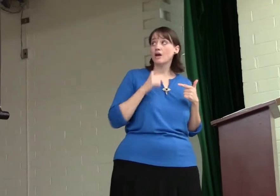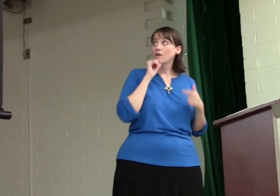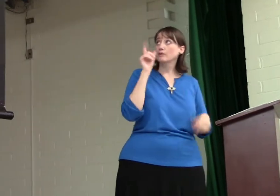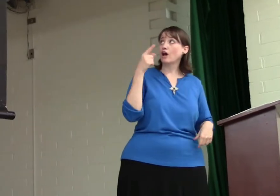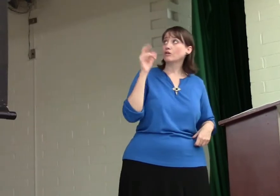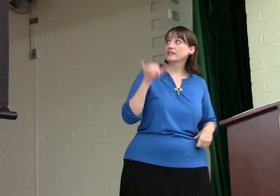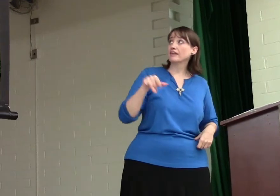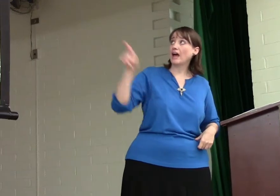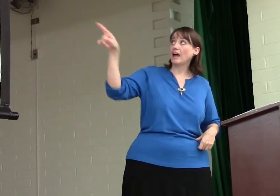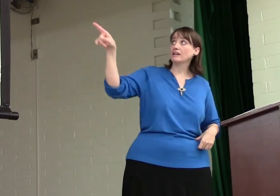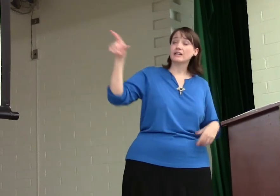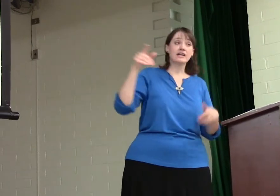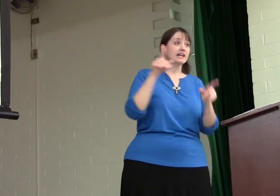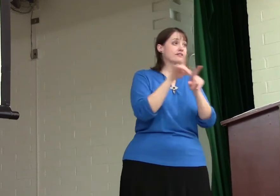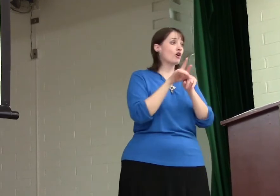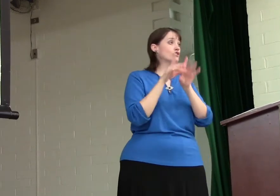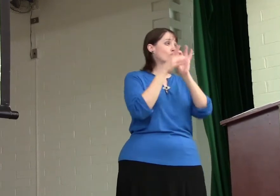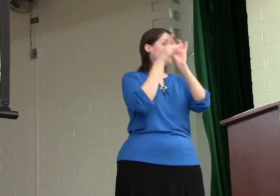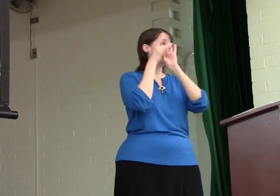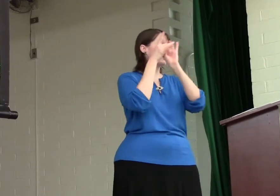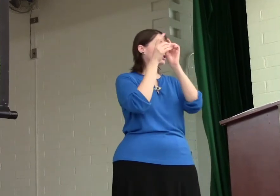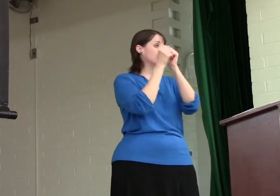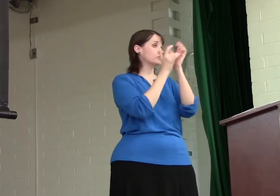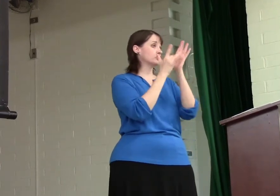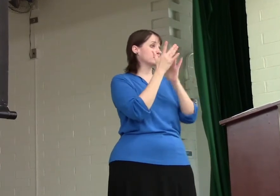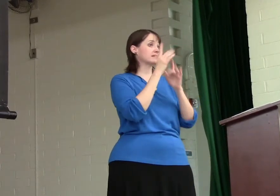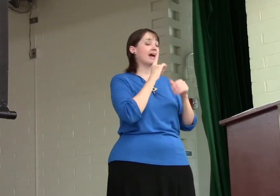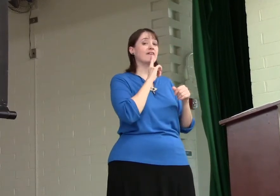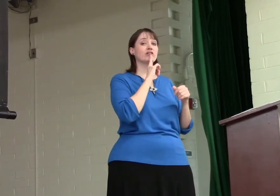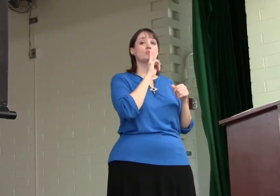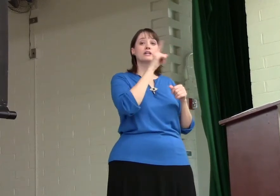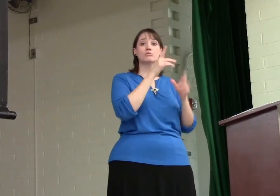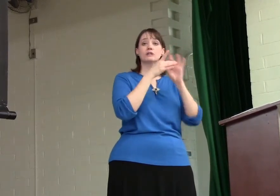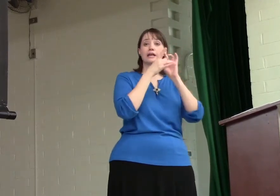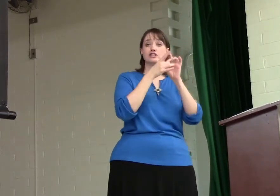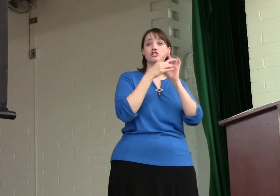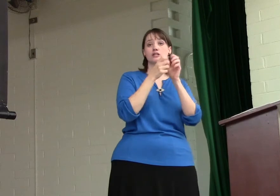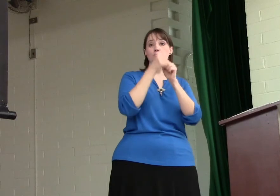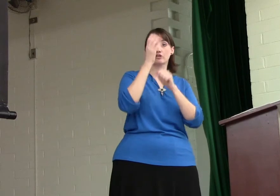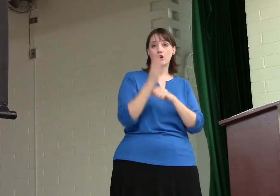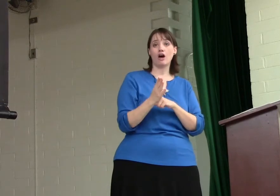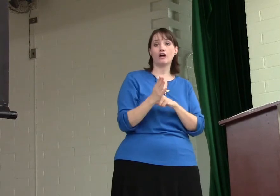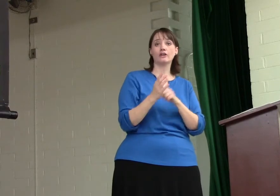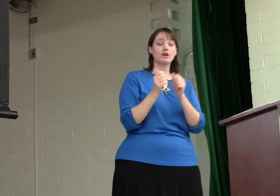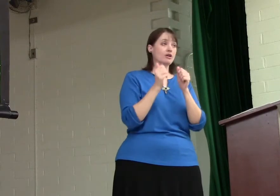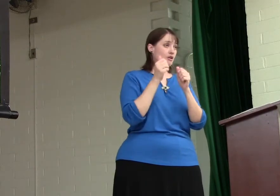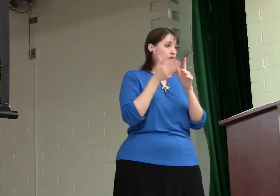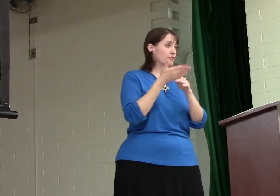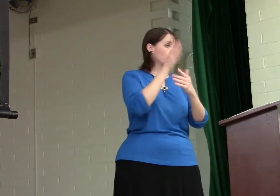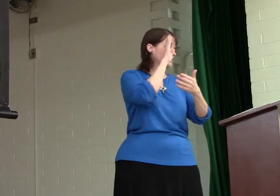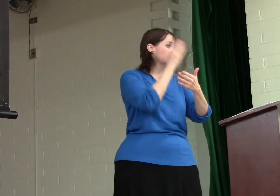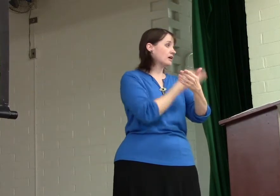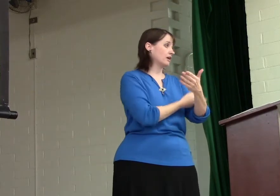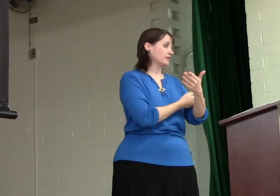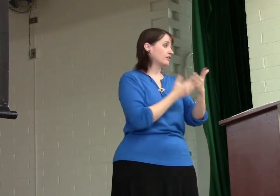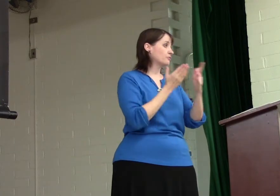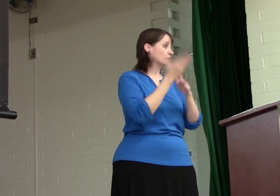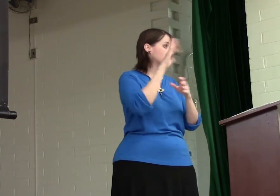But not only that, it's also fellowship with Jesus, having a real relationship with God through his Son, through his